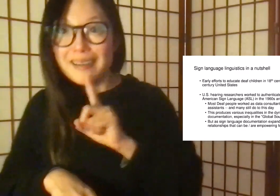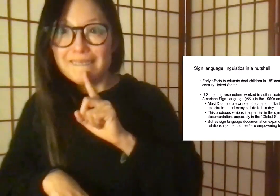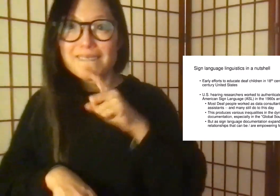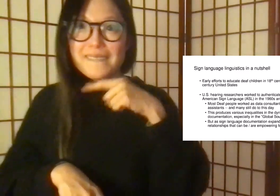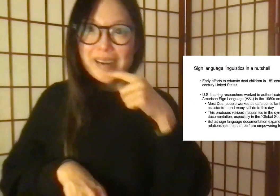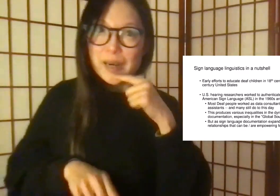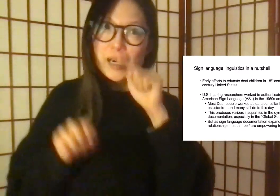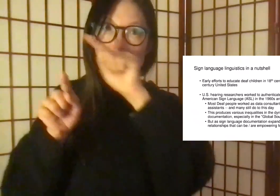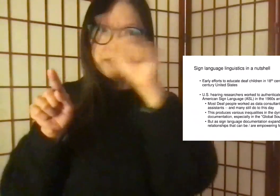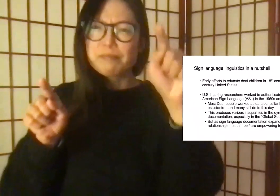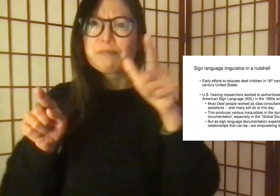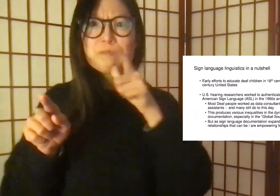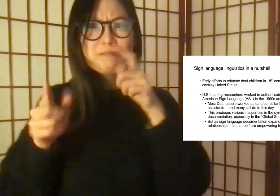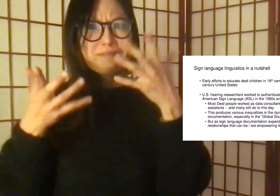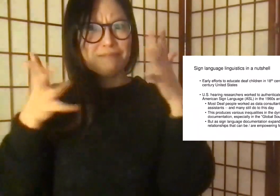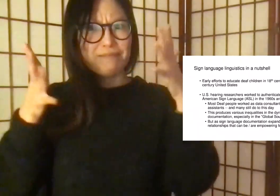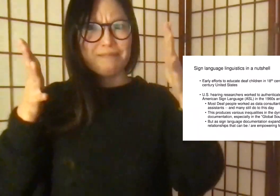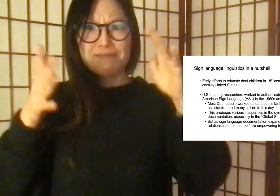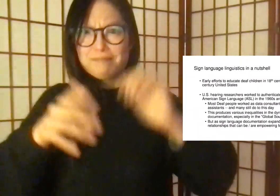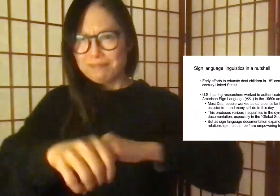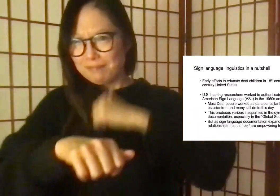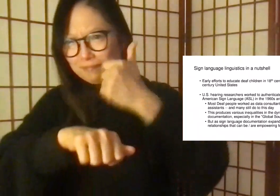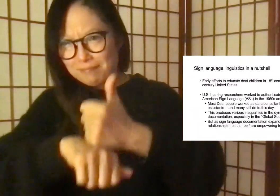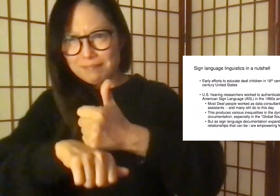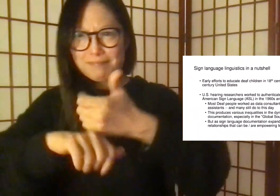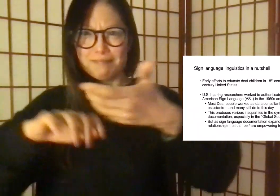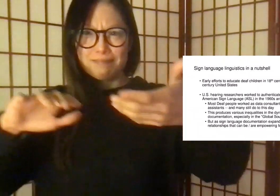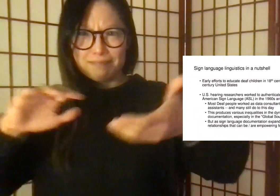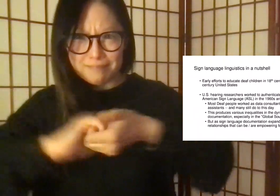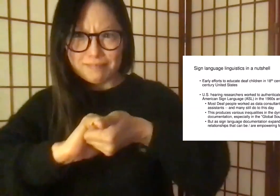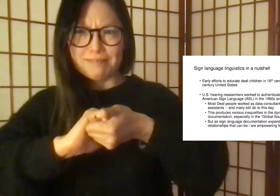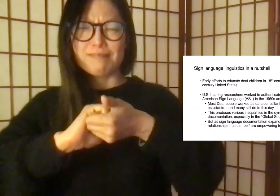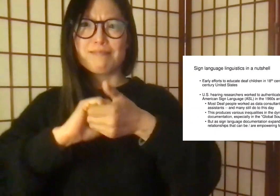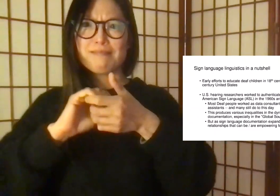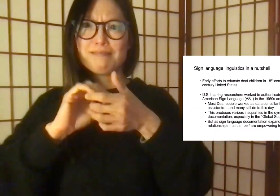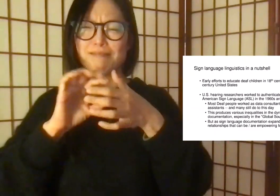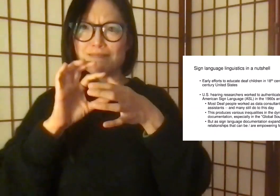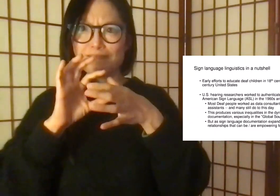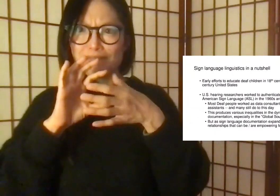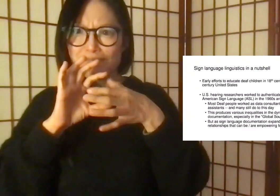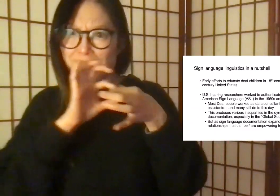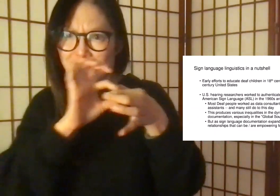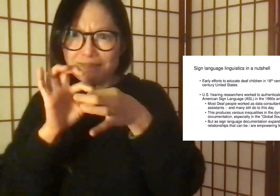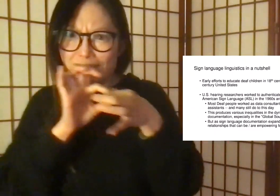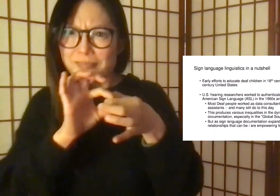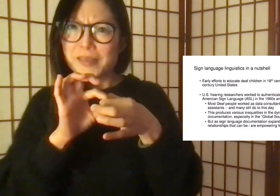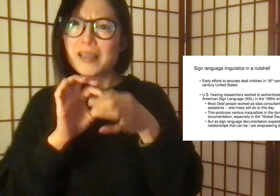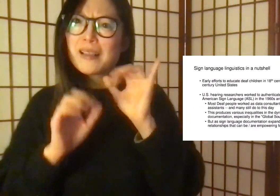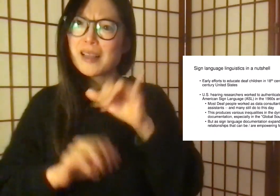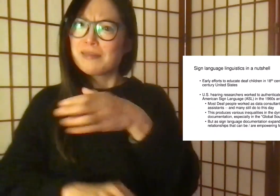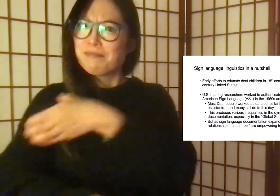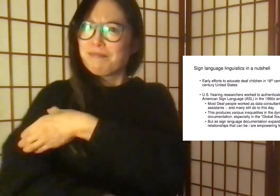There are some groups of deaf and hearing people who have forged relationships, collaborations,